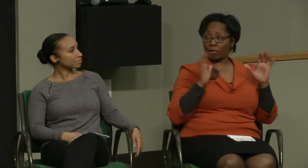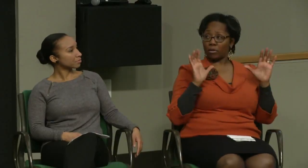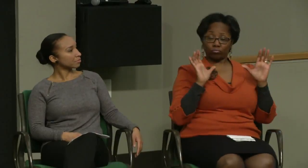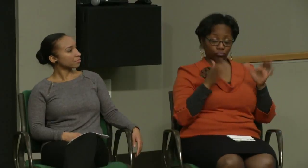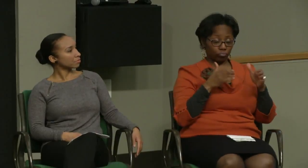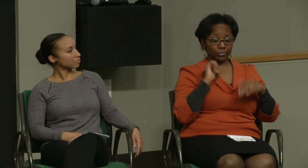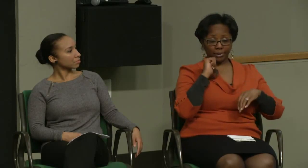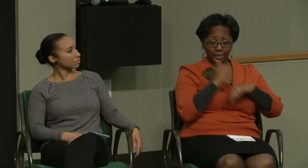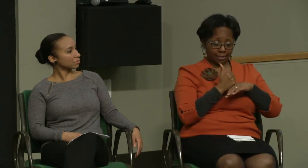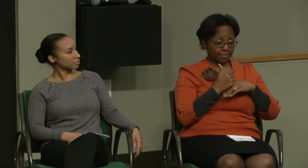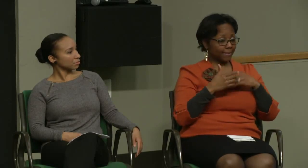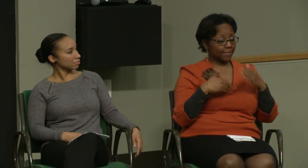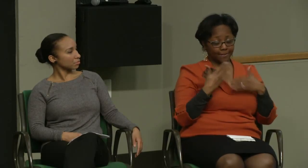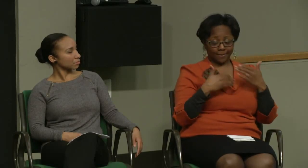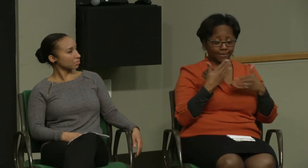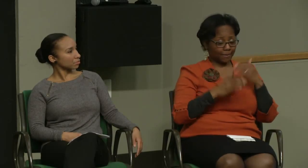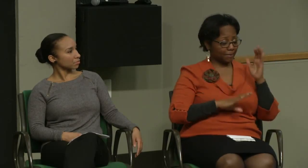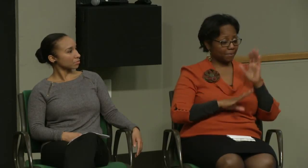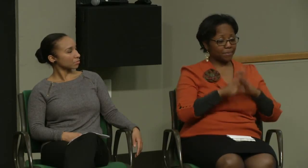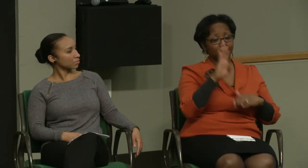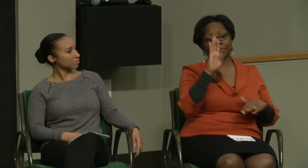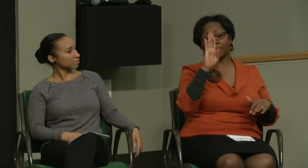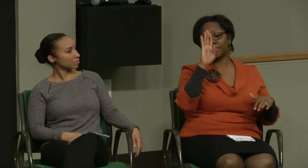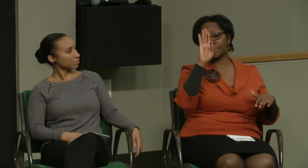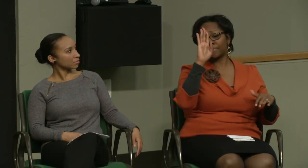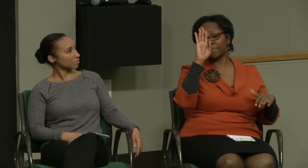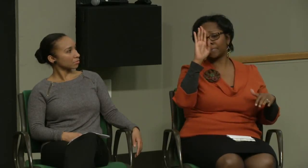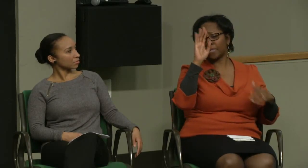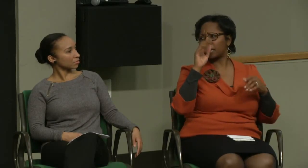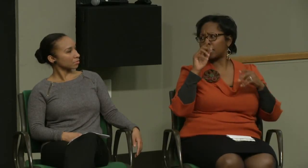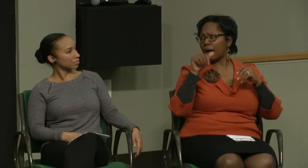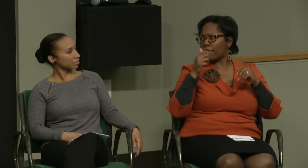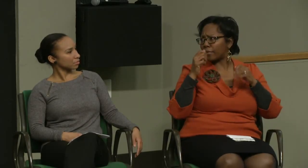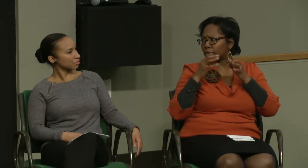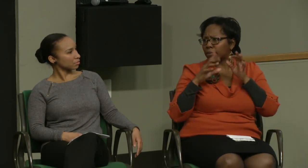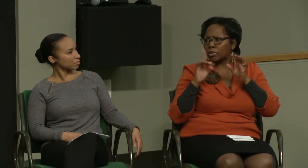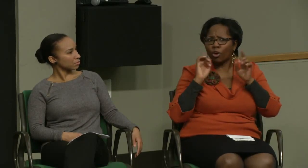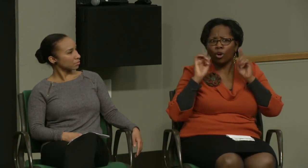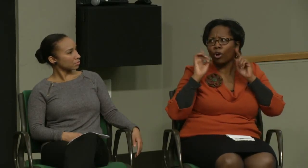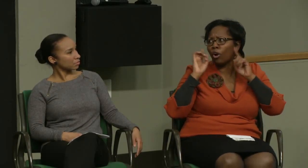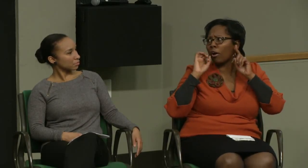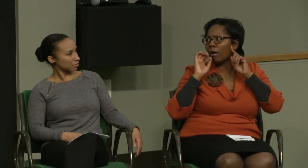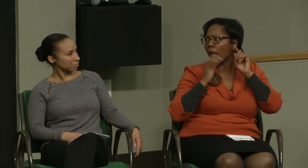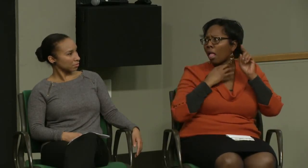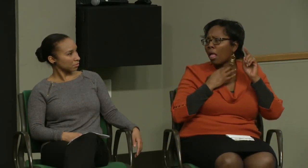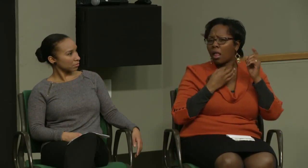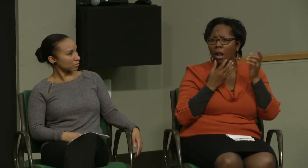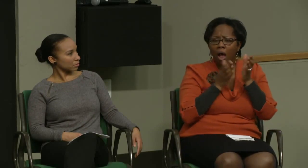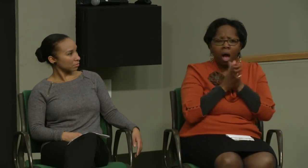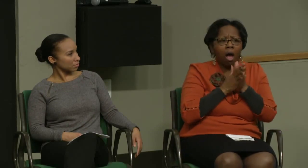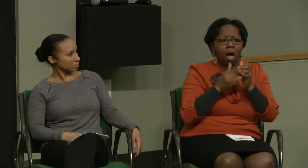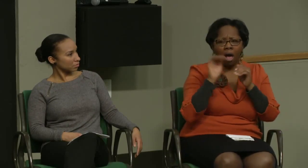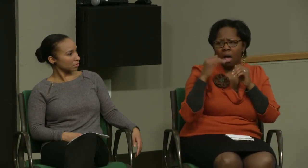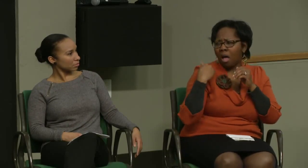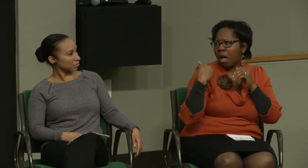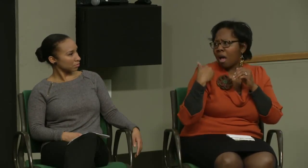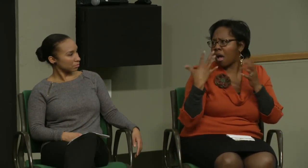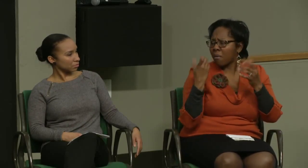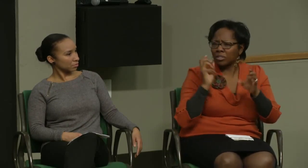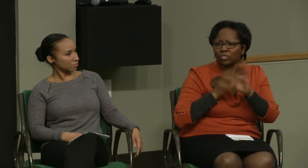I would like to add that when our group was formed, we were able to really take off, and it became well